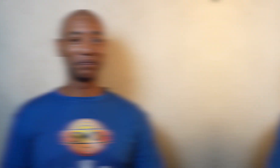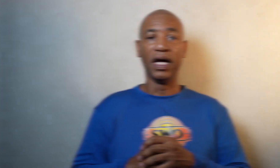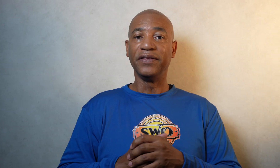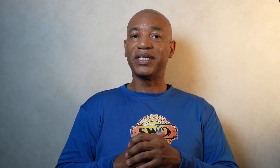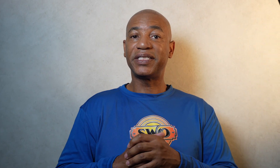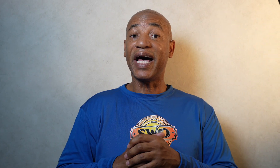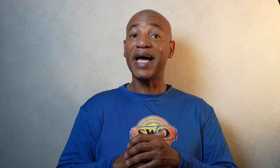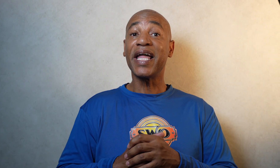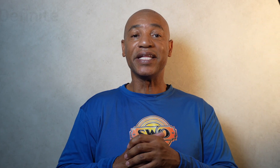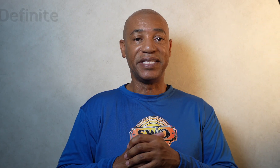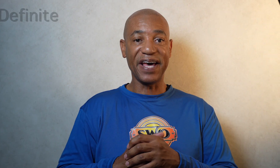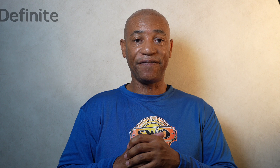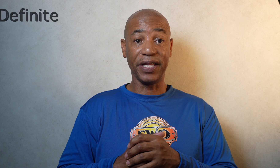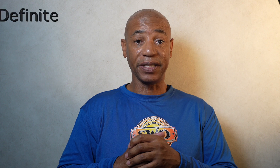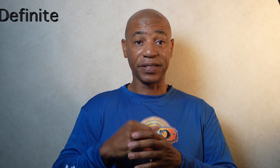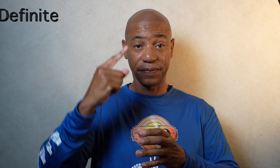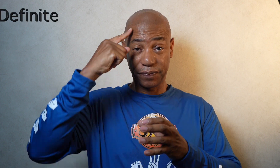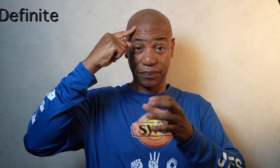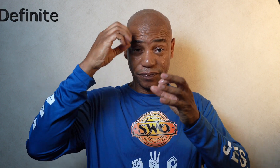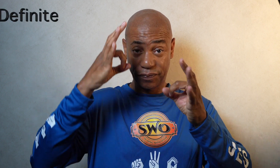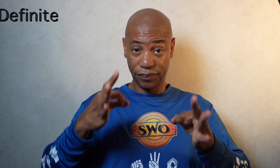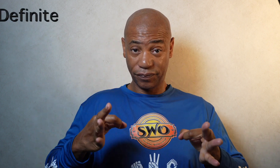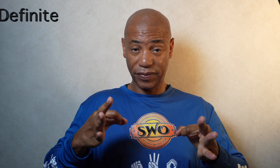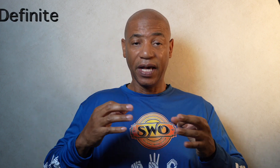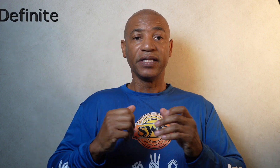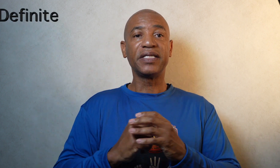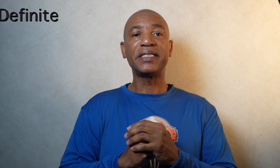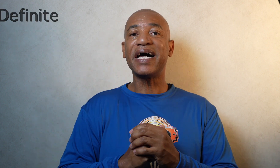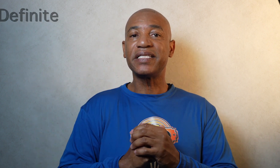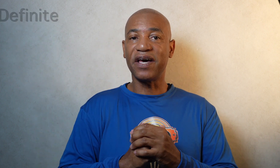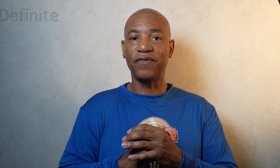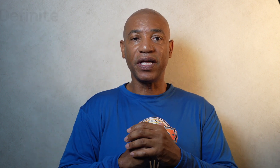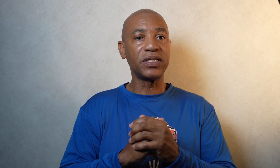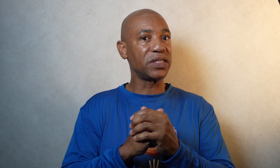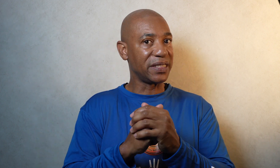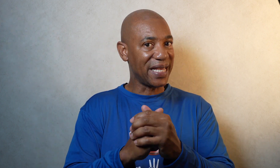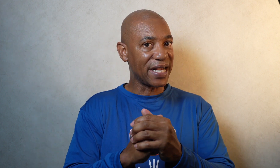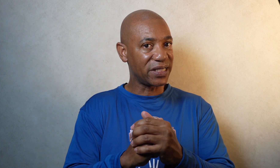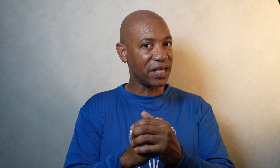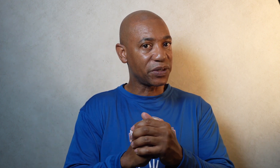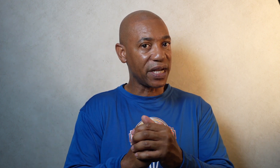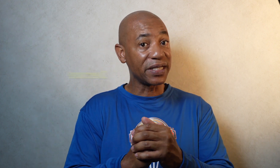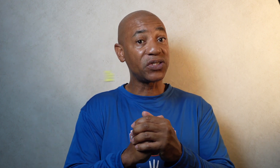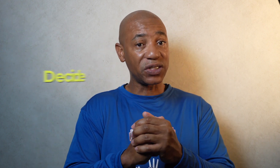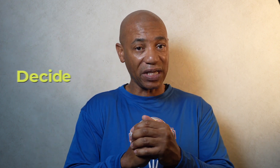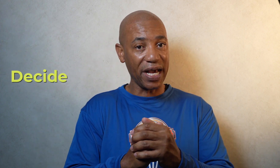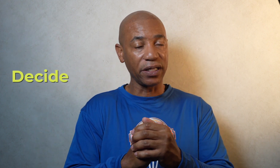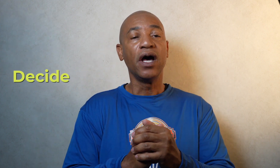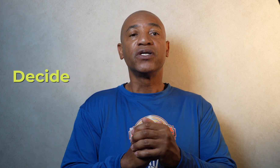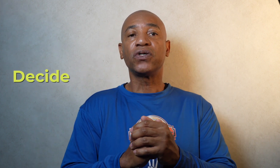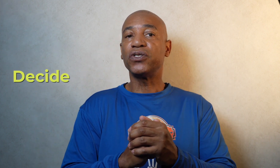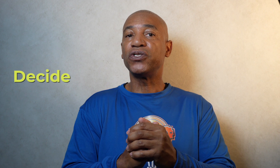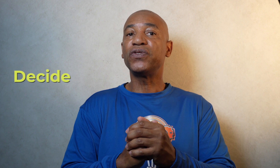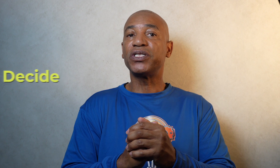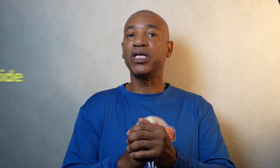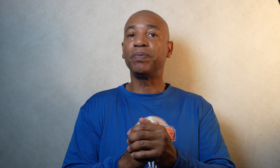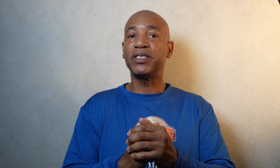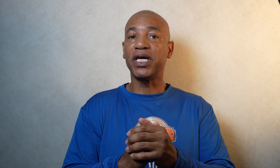The sign definite. To sign definite is the exact same sign as the side. So to do this simply take